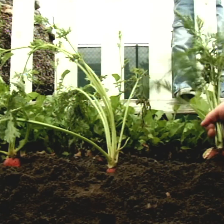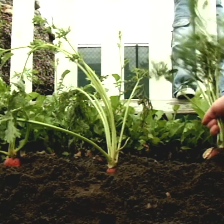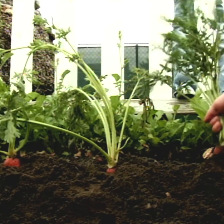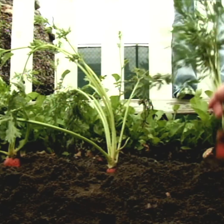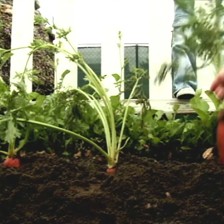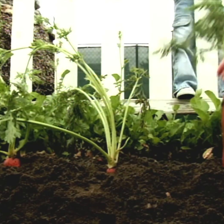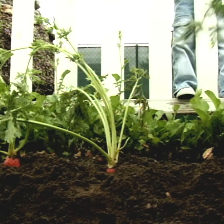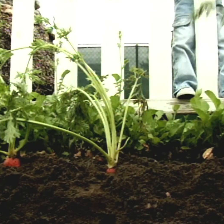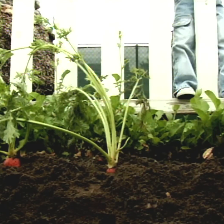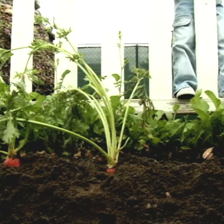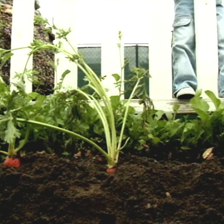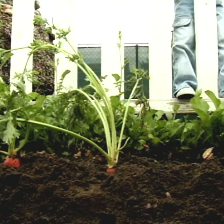That's a carrot.